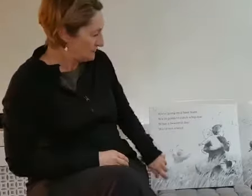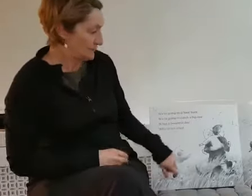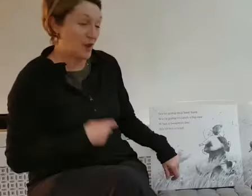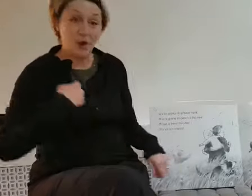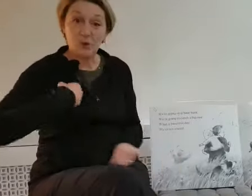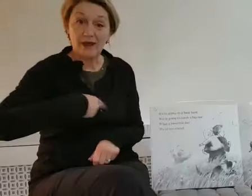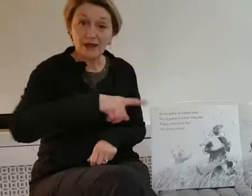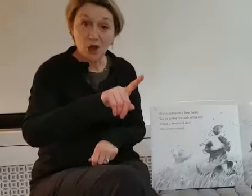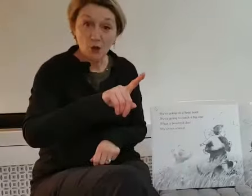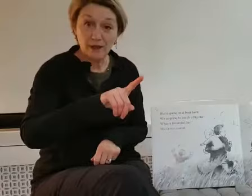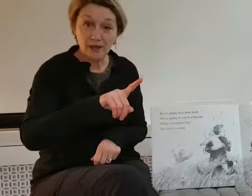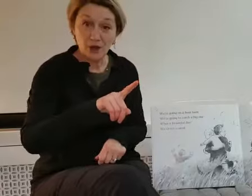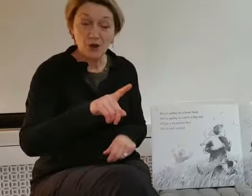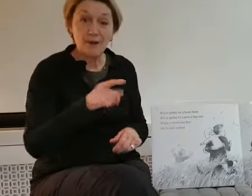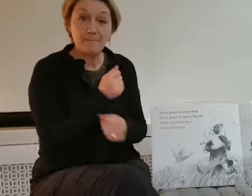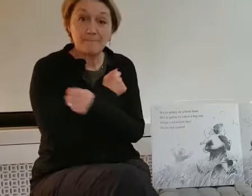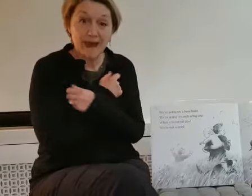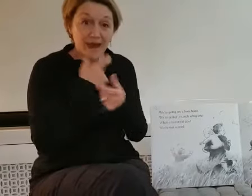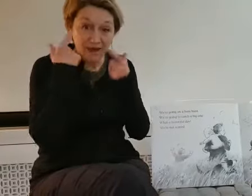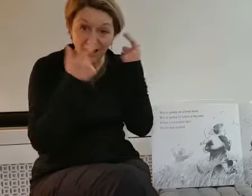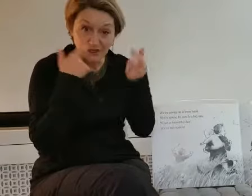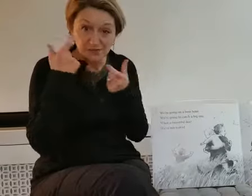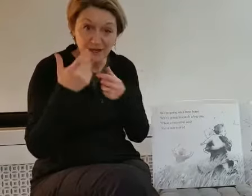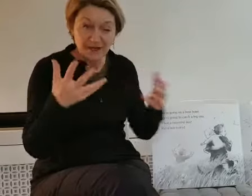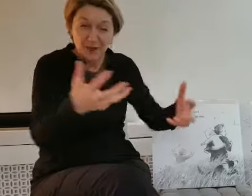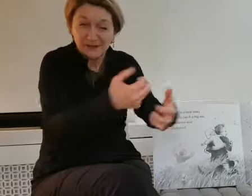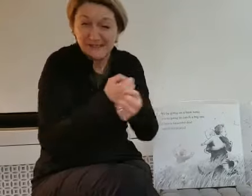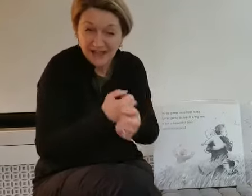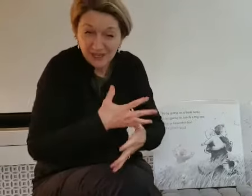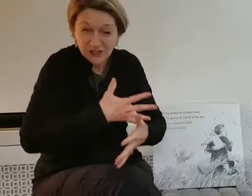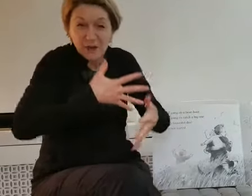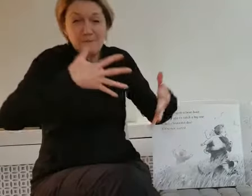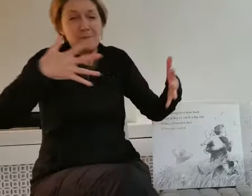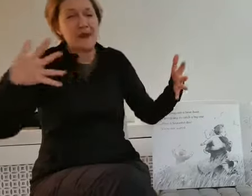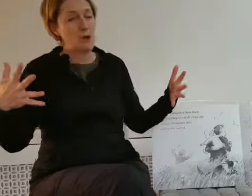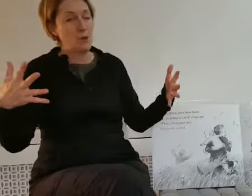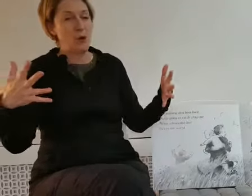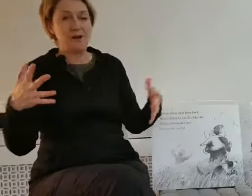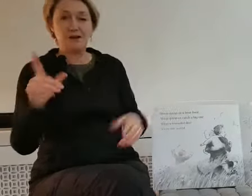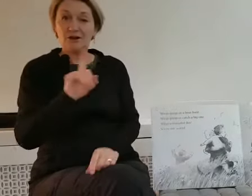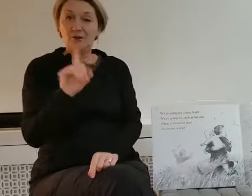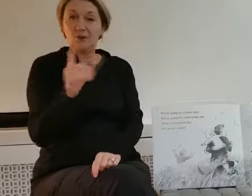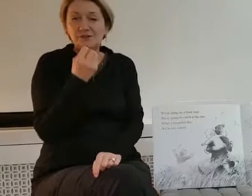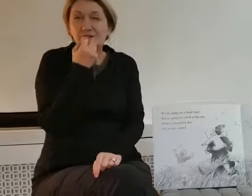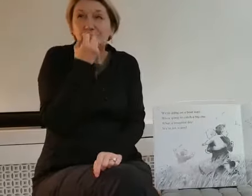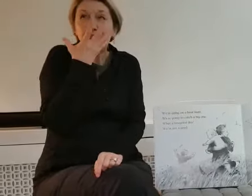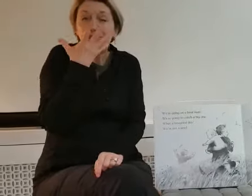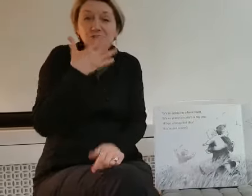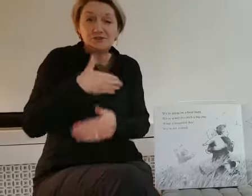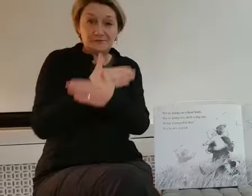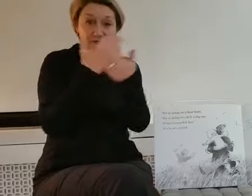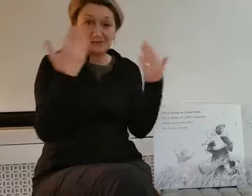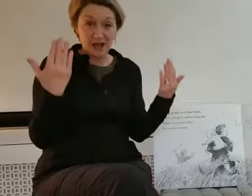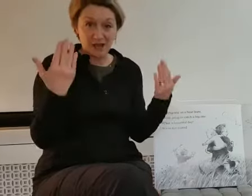We're going on a bear hunt. We're going to catch a big one. What a beautiful day.